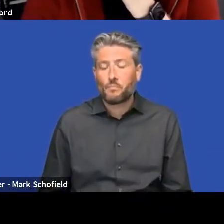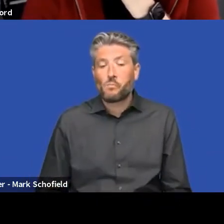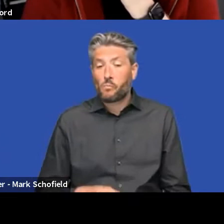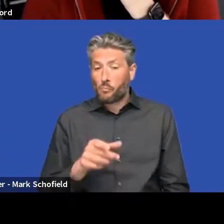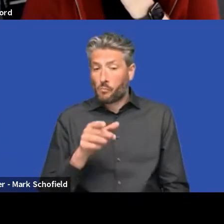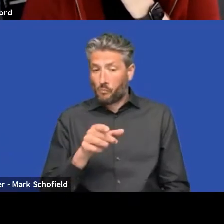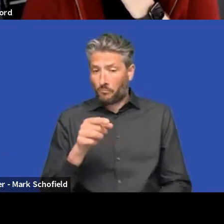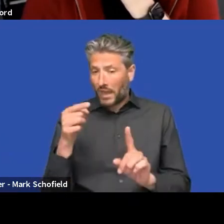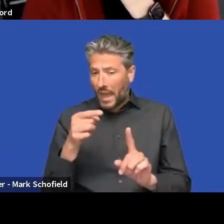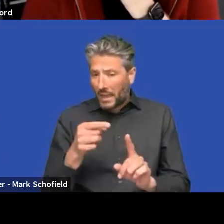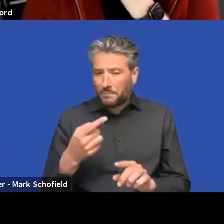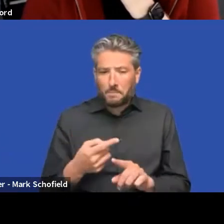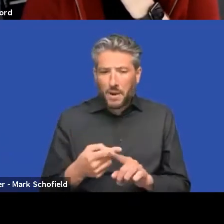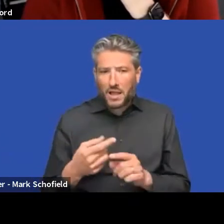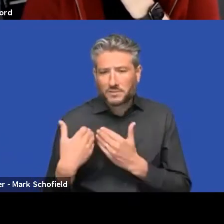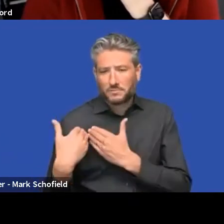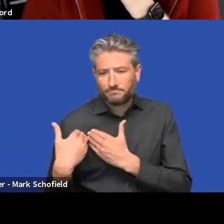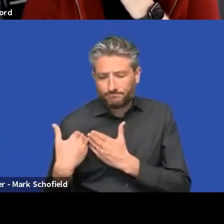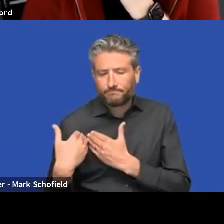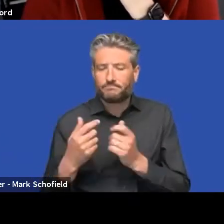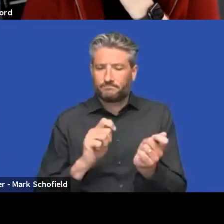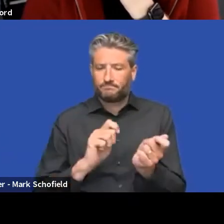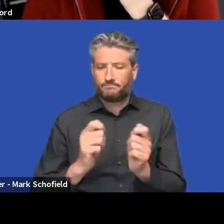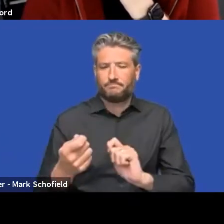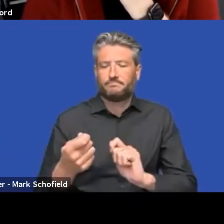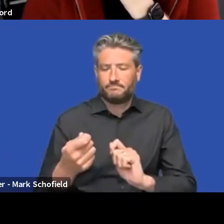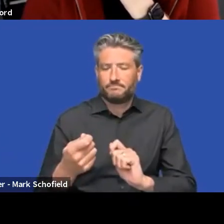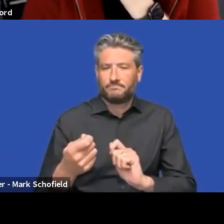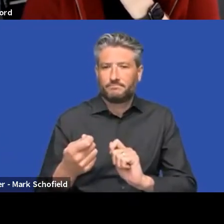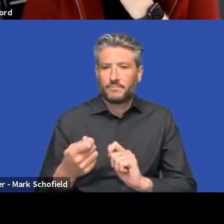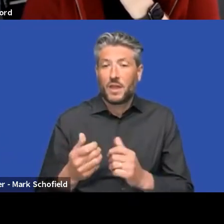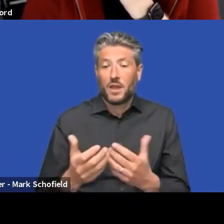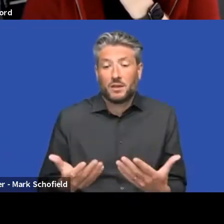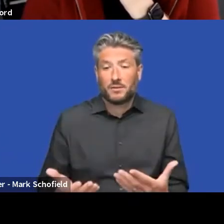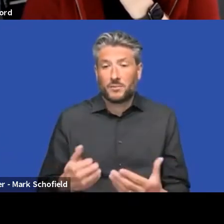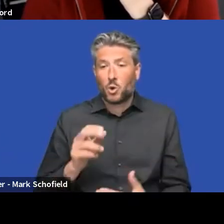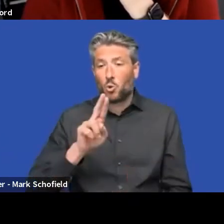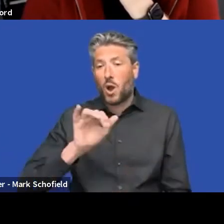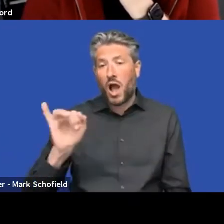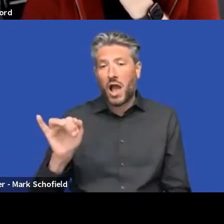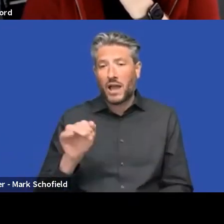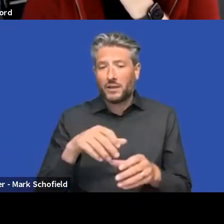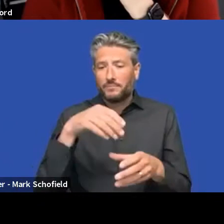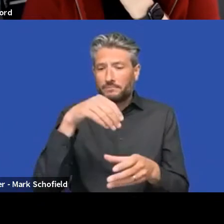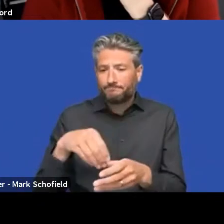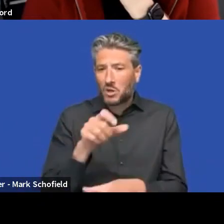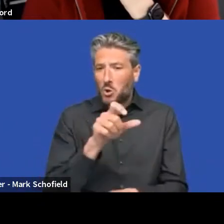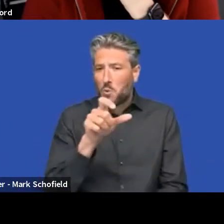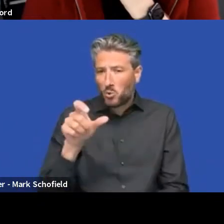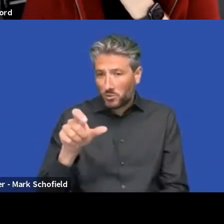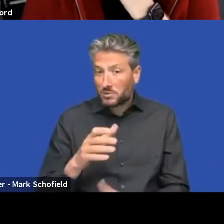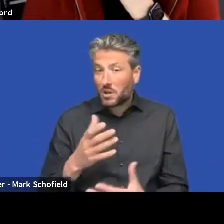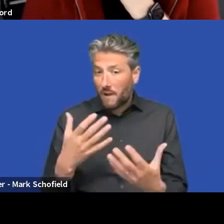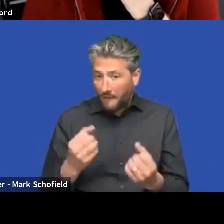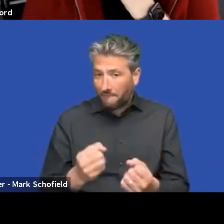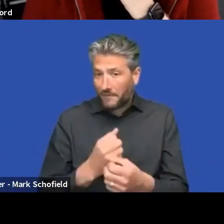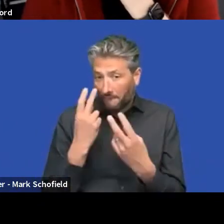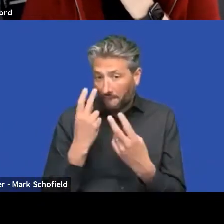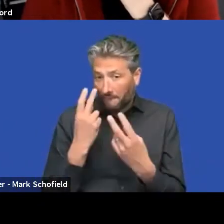components will be redefined. Today, the UI components both serve a visual purpose, but often also a business